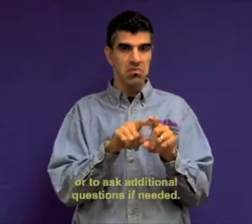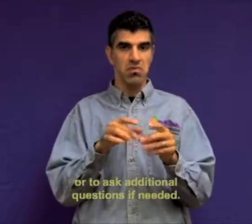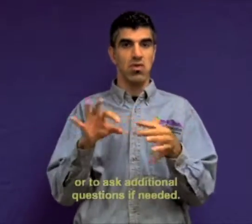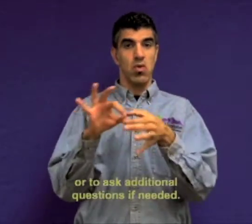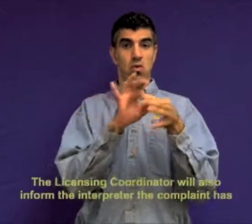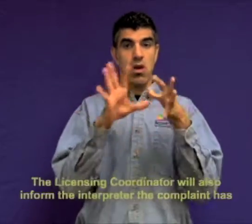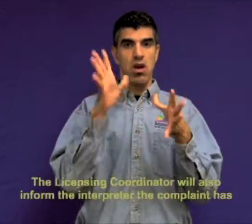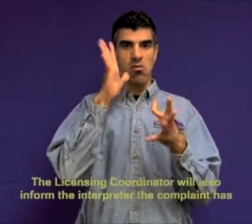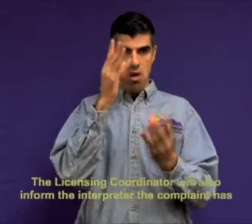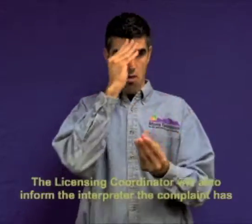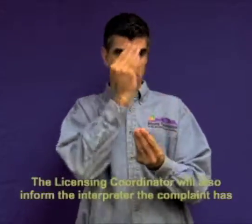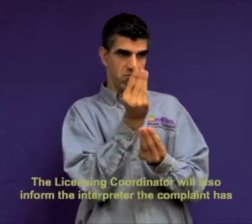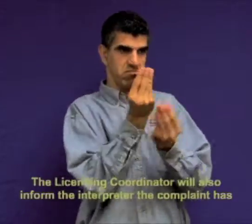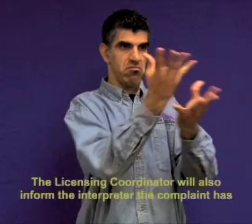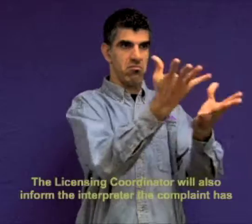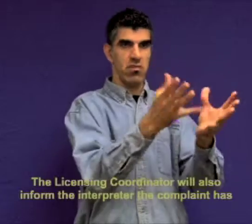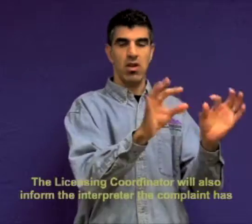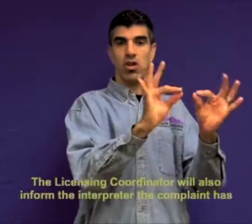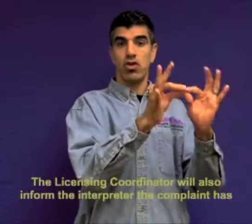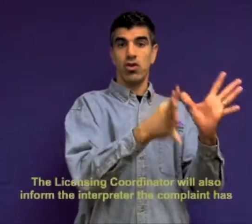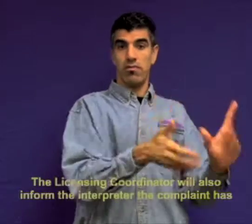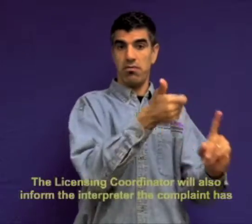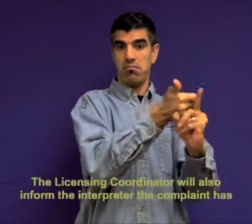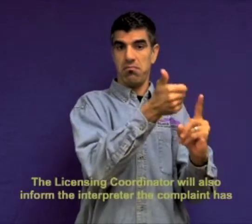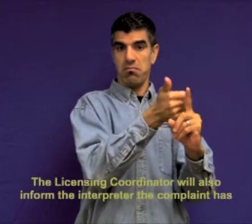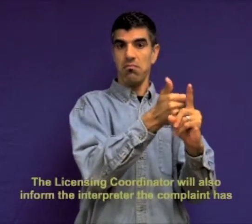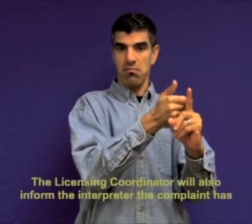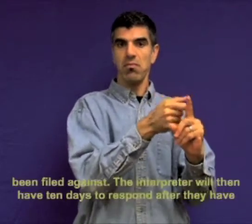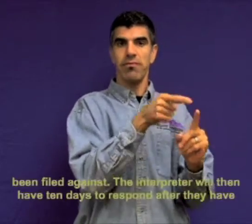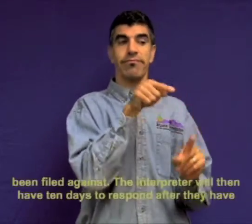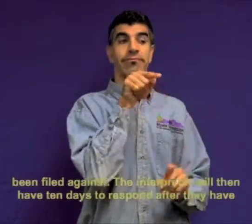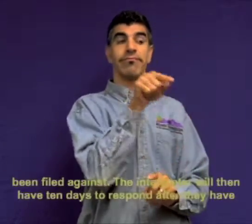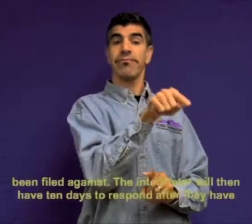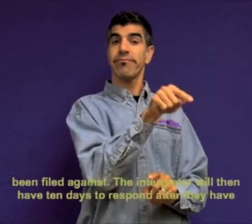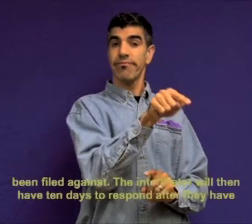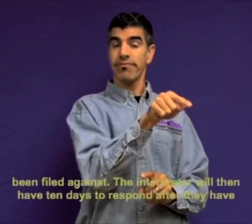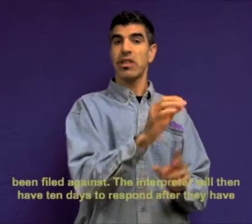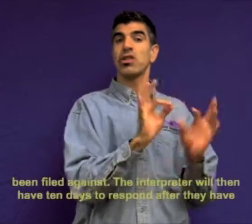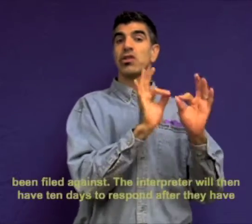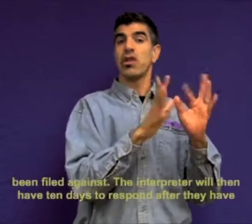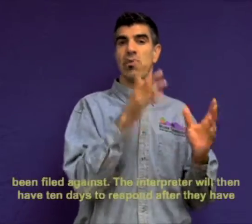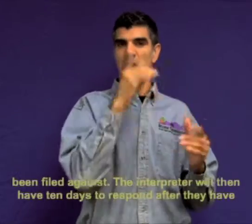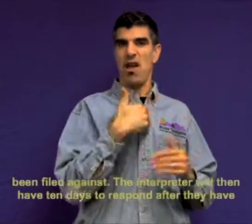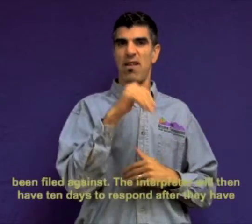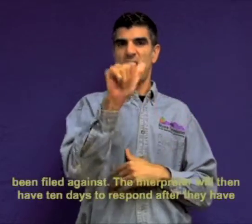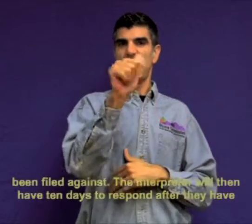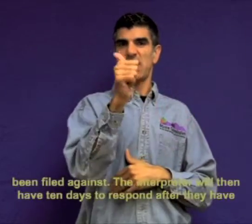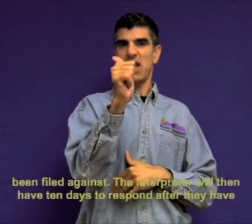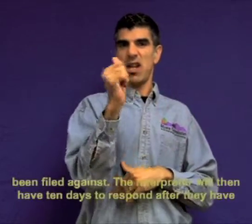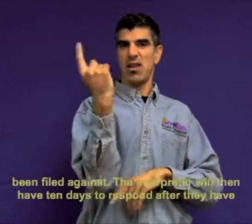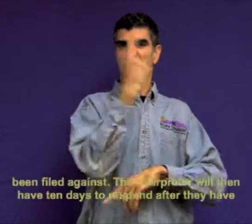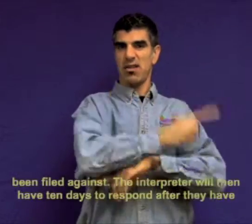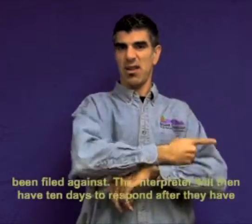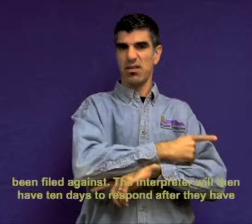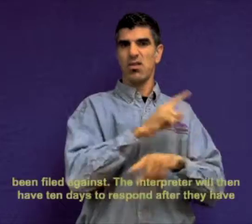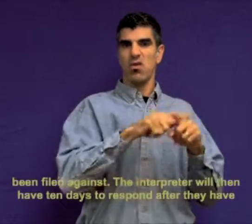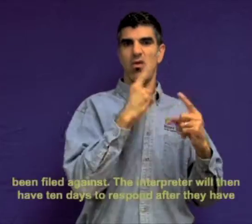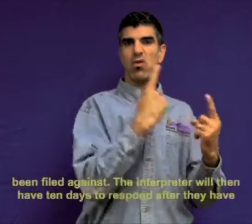The Licensing Coordinator will also inform the interpreter that the complaint has been filed against. The interpreter will then have ten days to